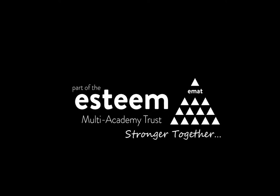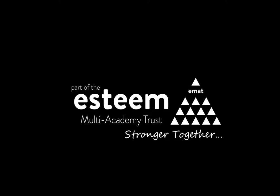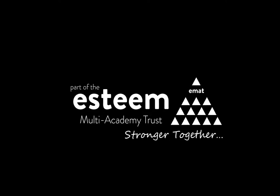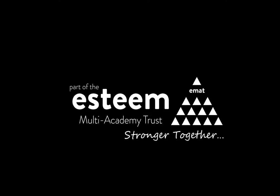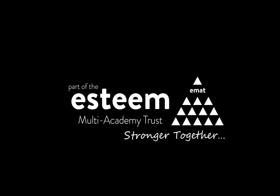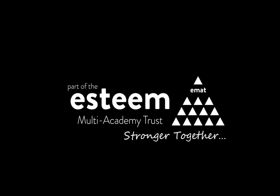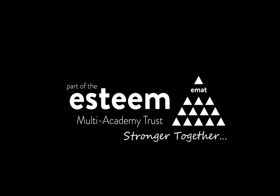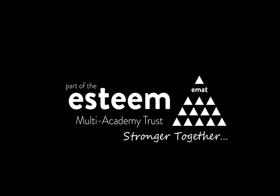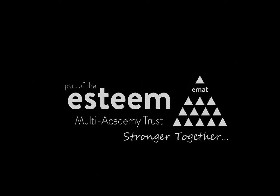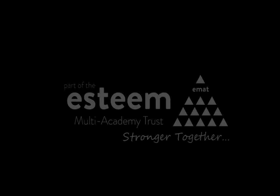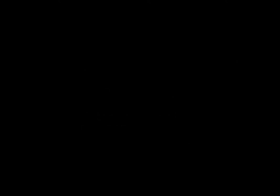lovely day You